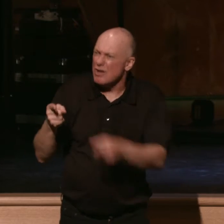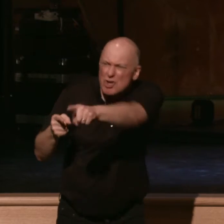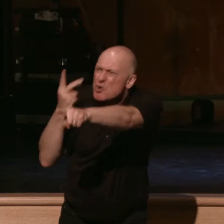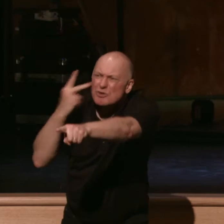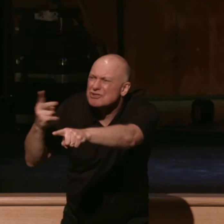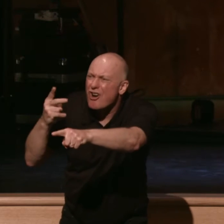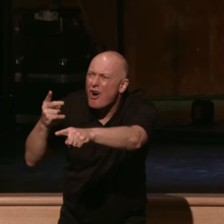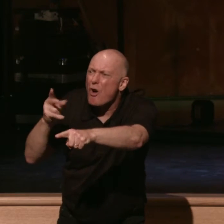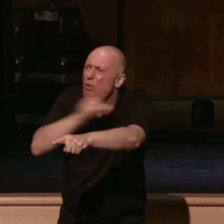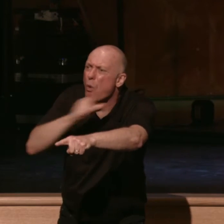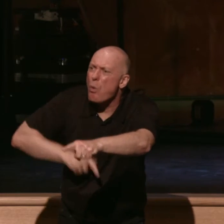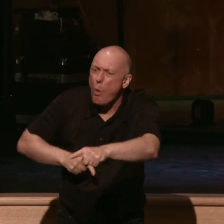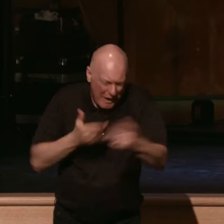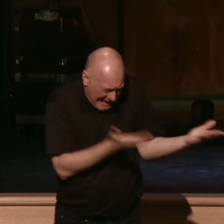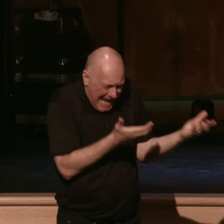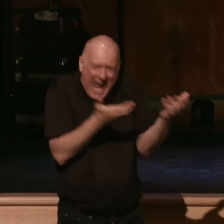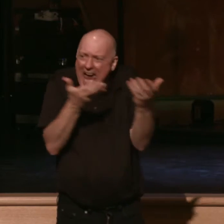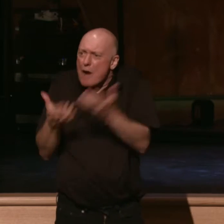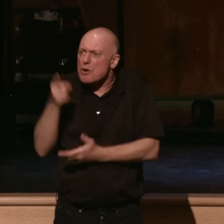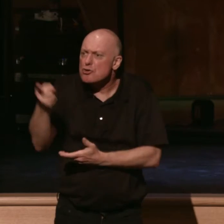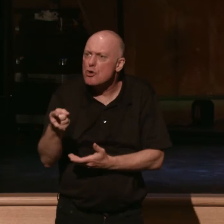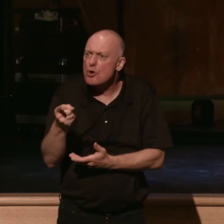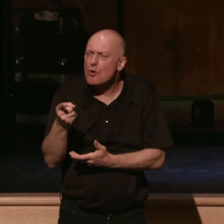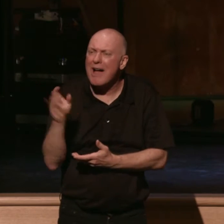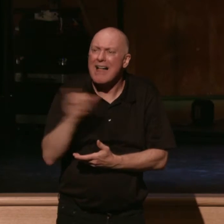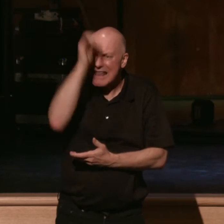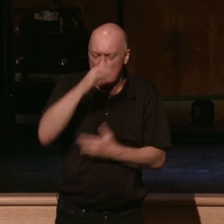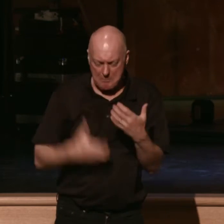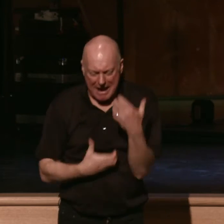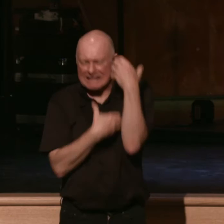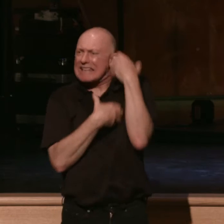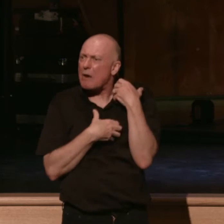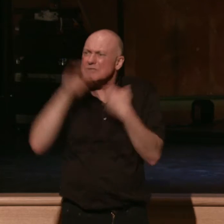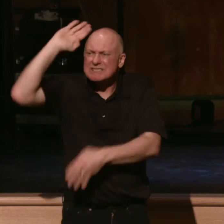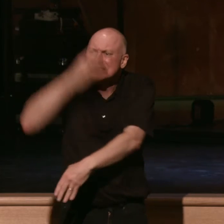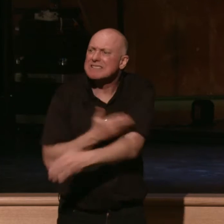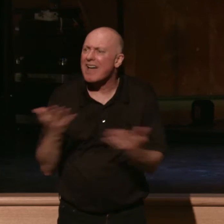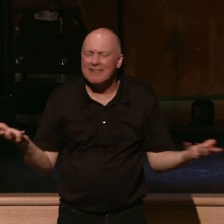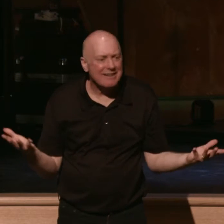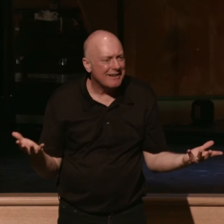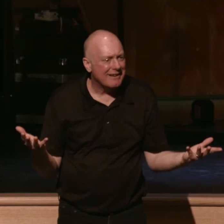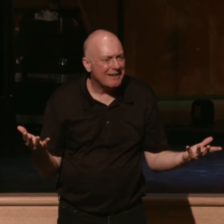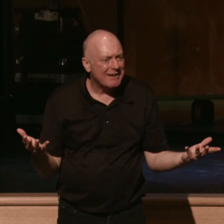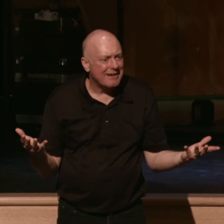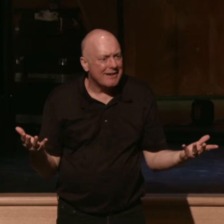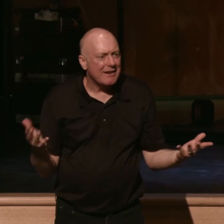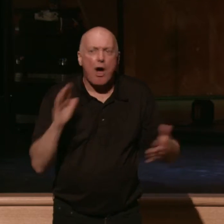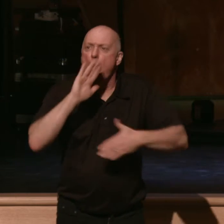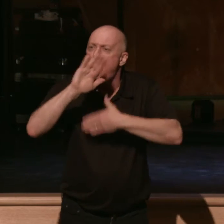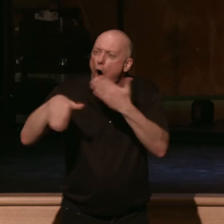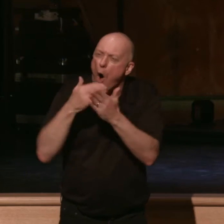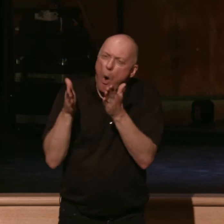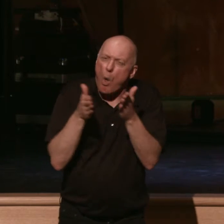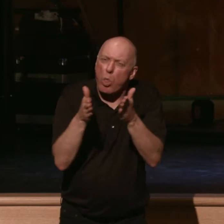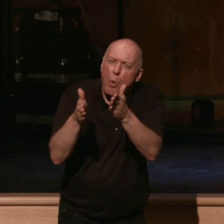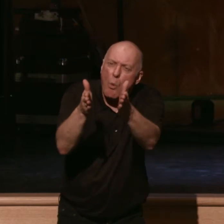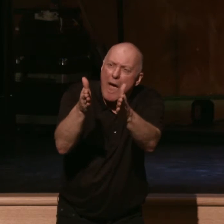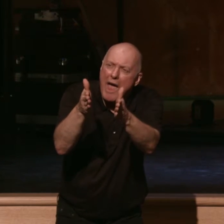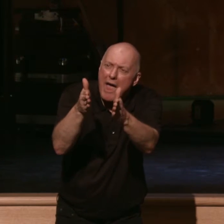carried you as a man carries his son all the way that you went until you